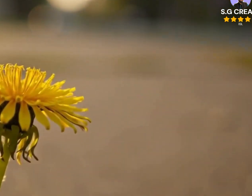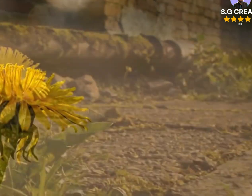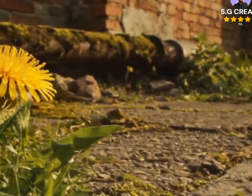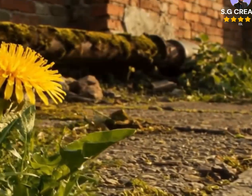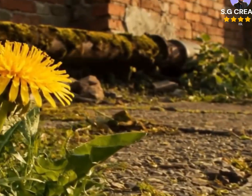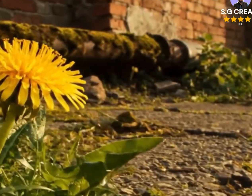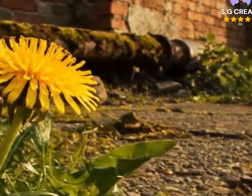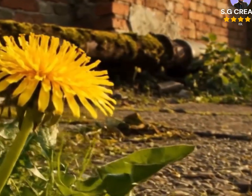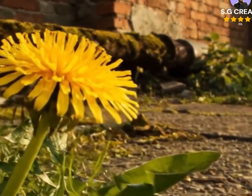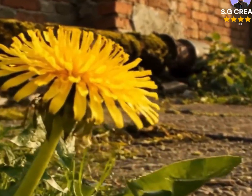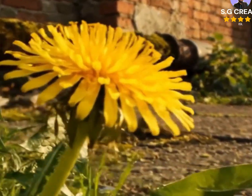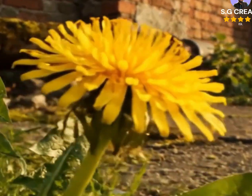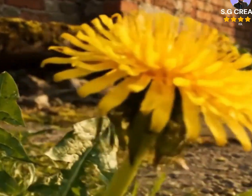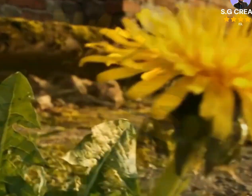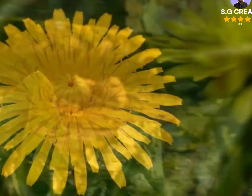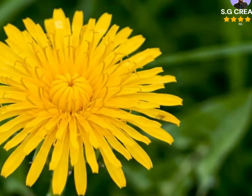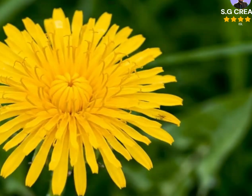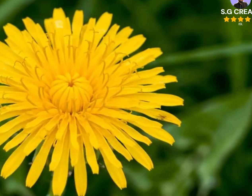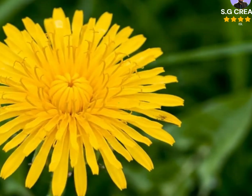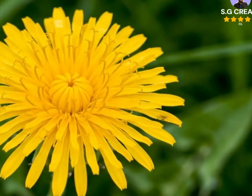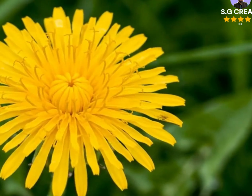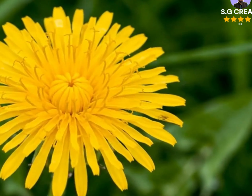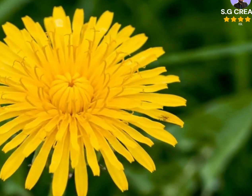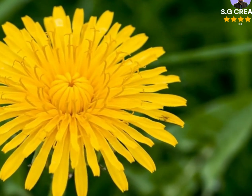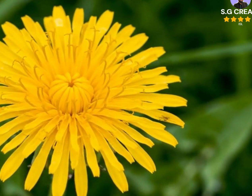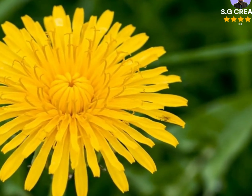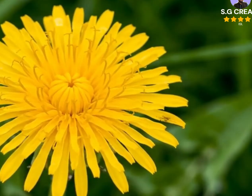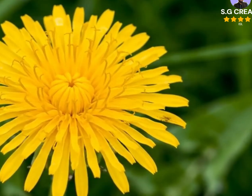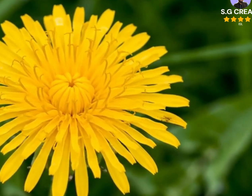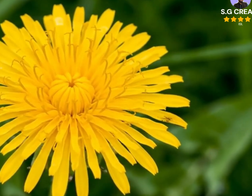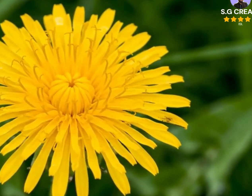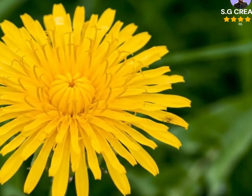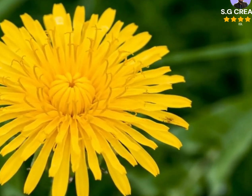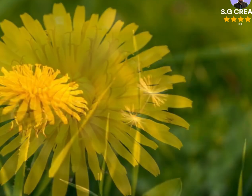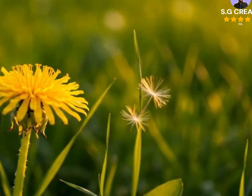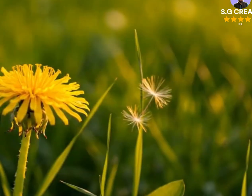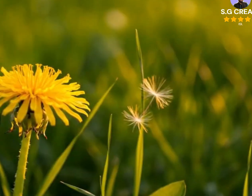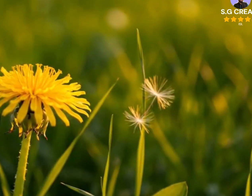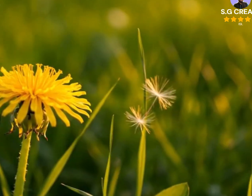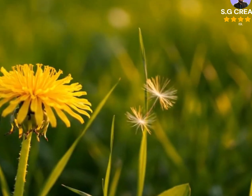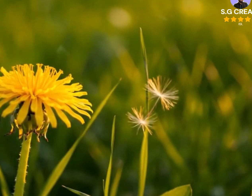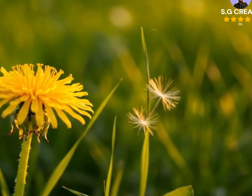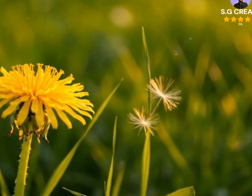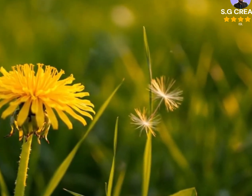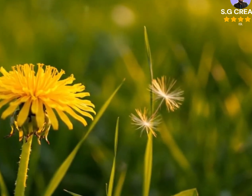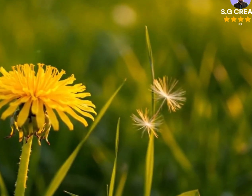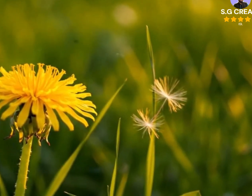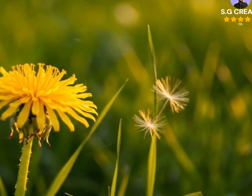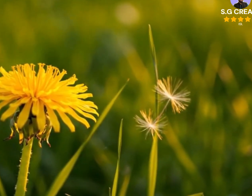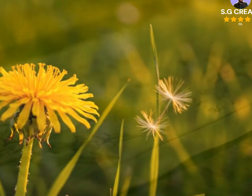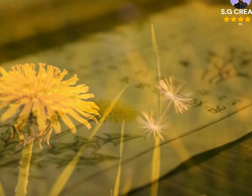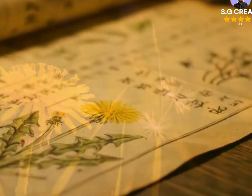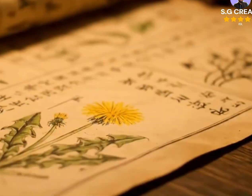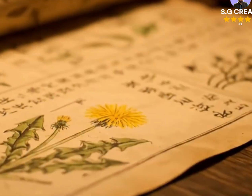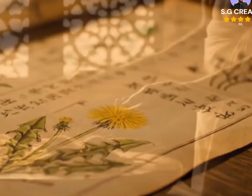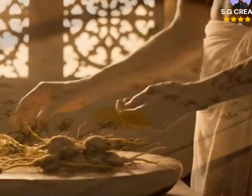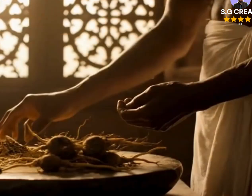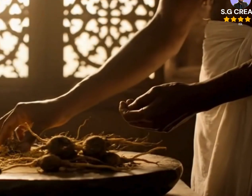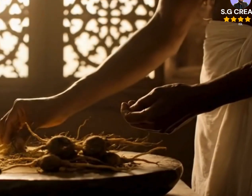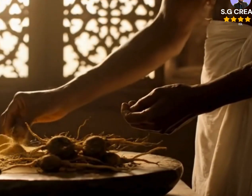or mint leaves the tea can be enjoyed hot or chilled in the refrigerator for a few hours to make iced tea scientists have